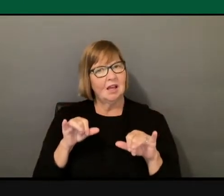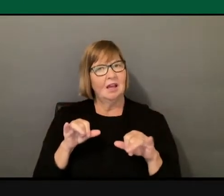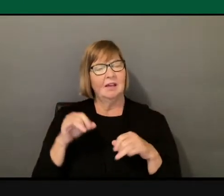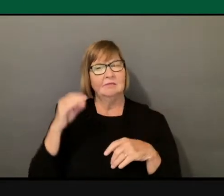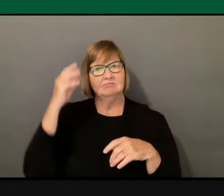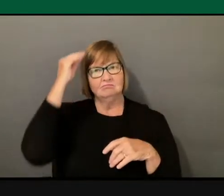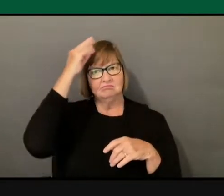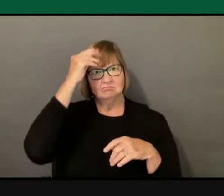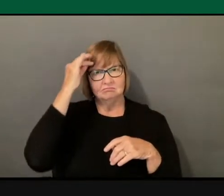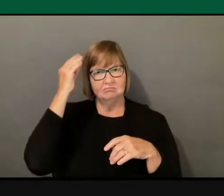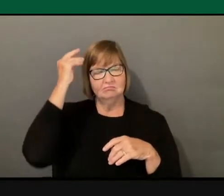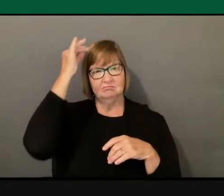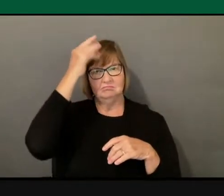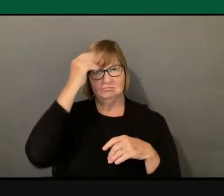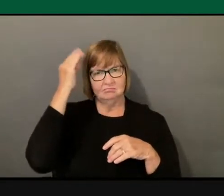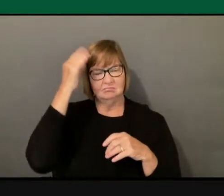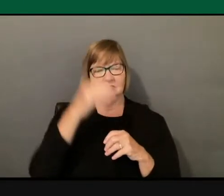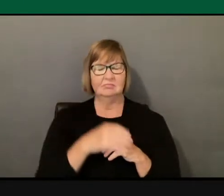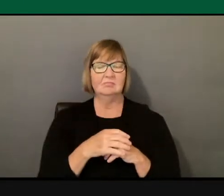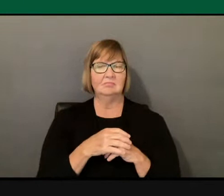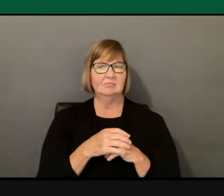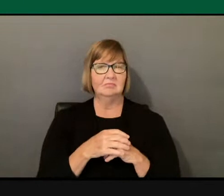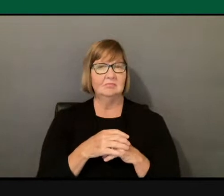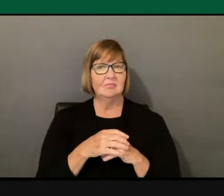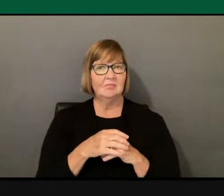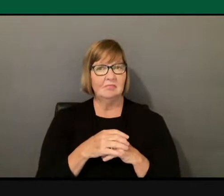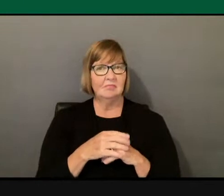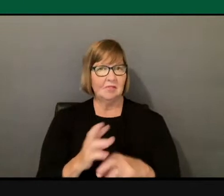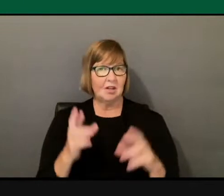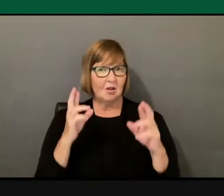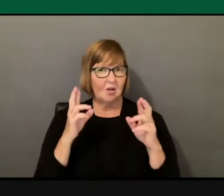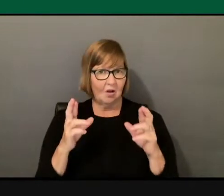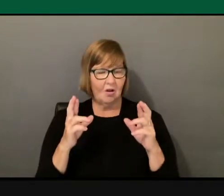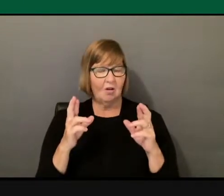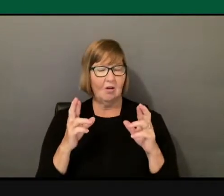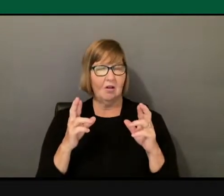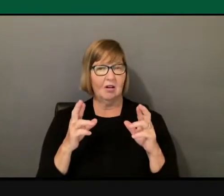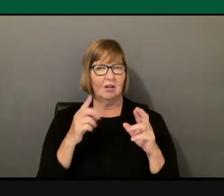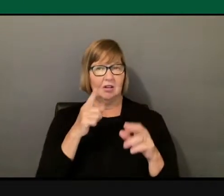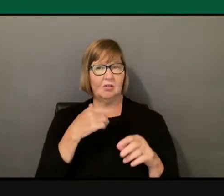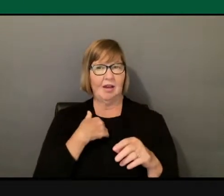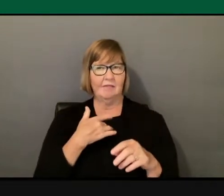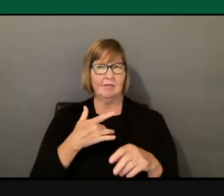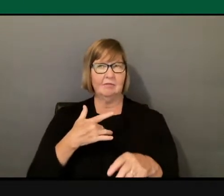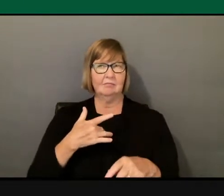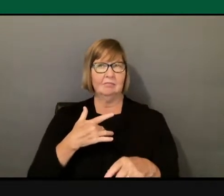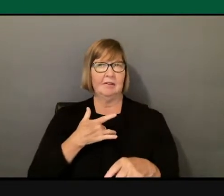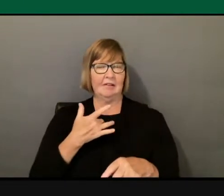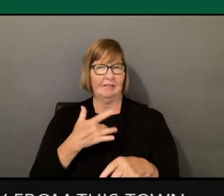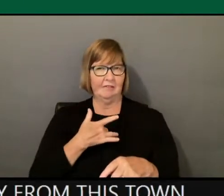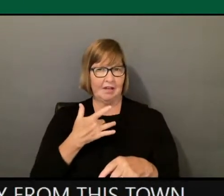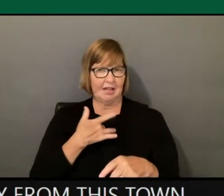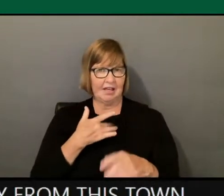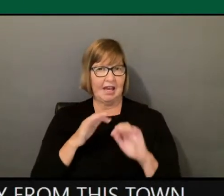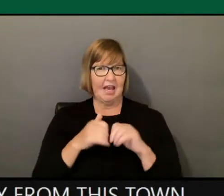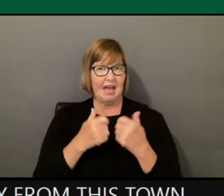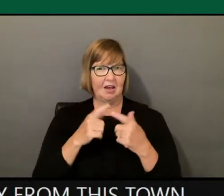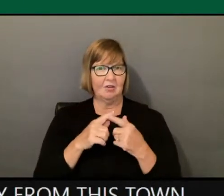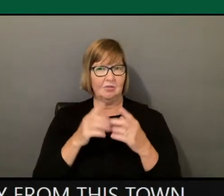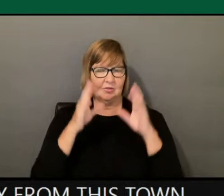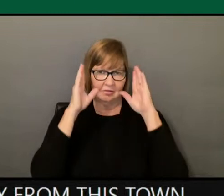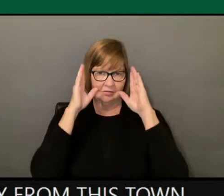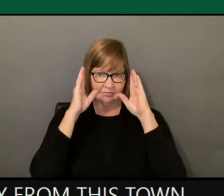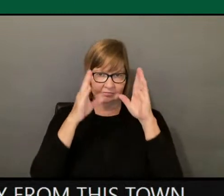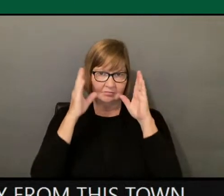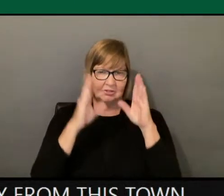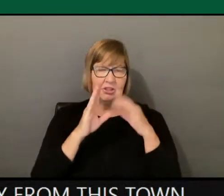We hope that you come away from this town hall with a sense of how to better attend to your own needs, as well as